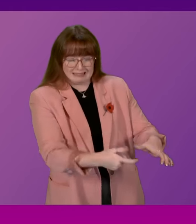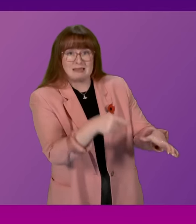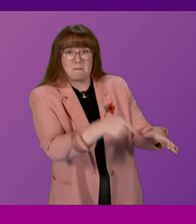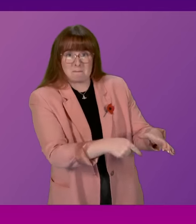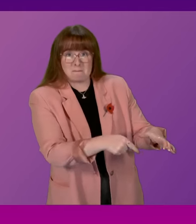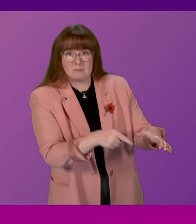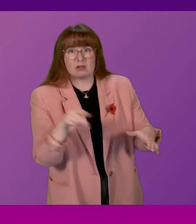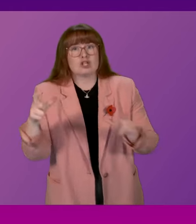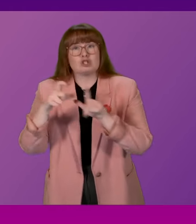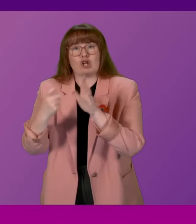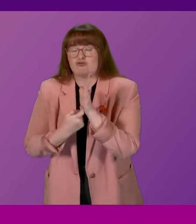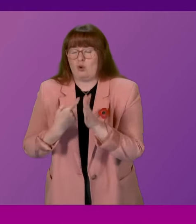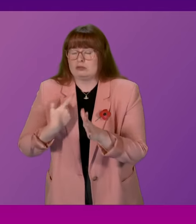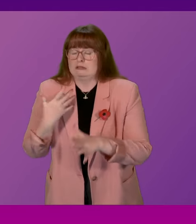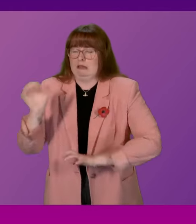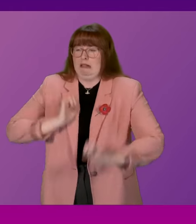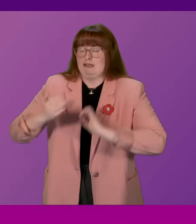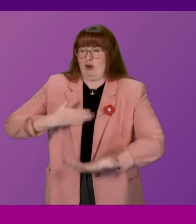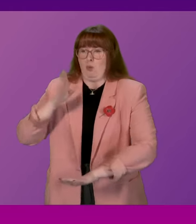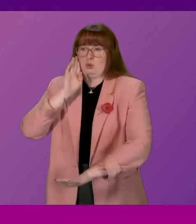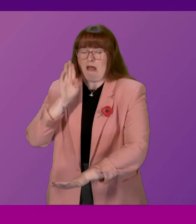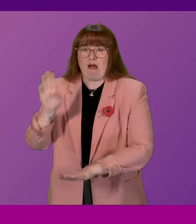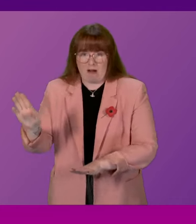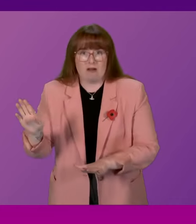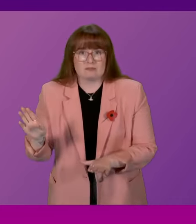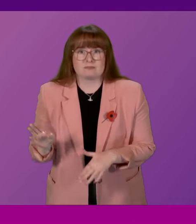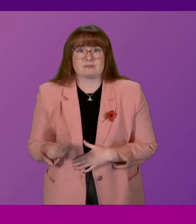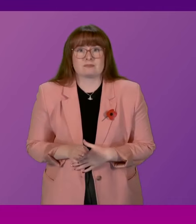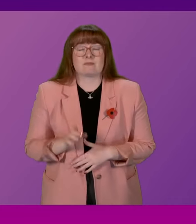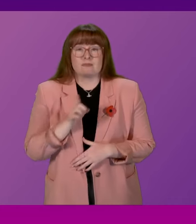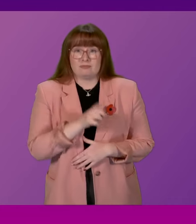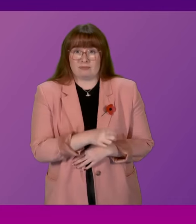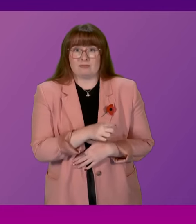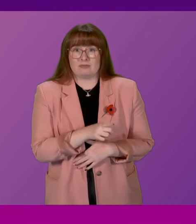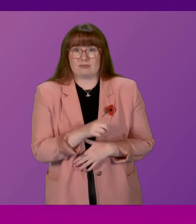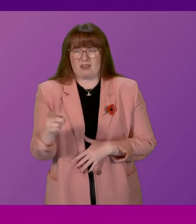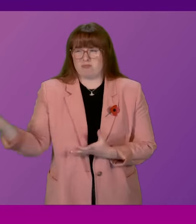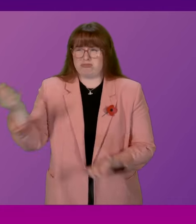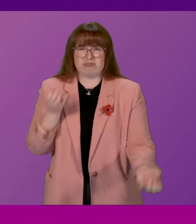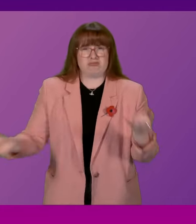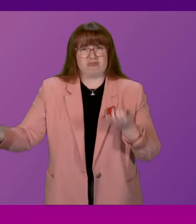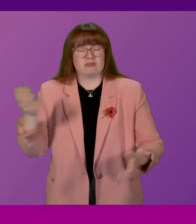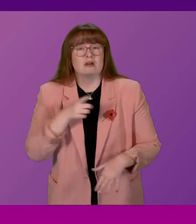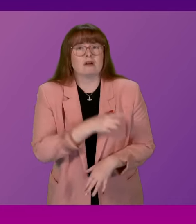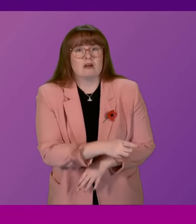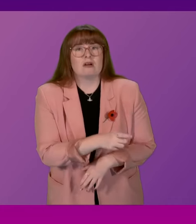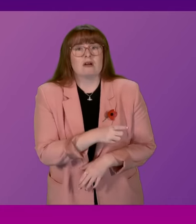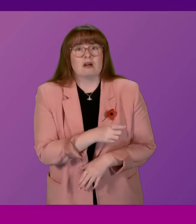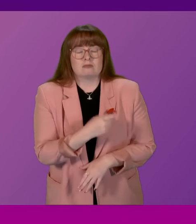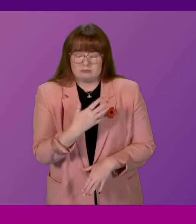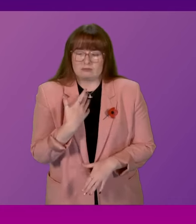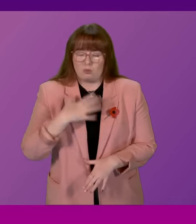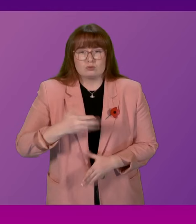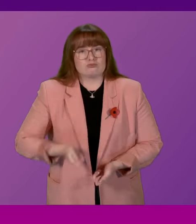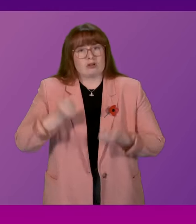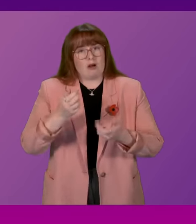heard... Douglas Ross won't want to hear this. Briefly, First Minister. he's trying to shout it down. But, Presiding Officer, is an exceptionally important point.